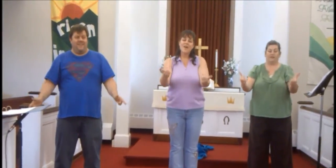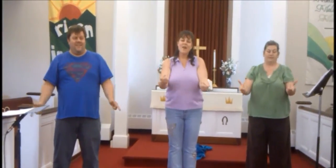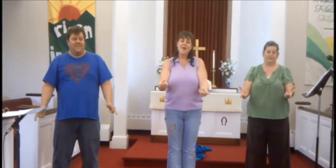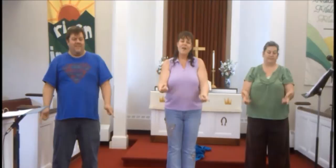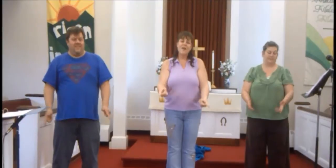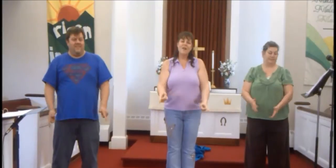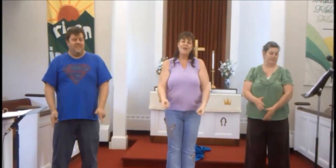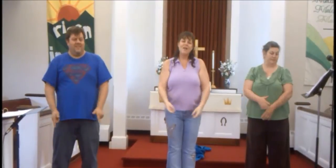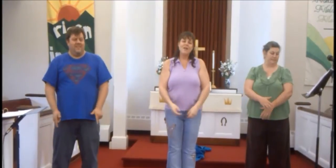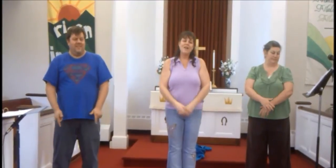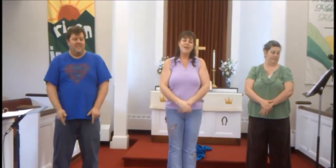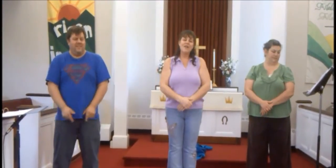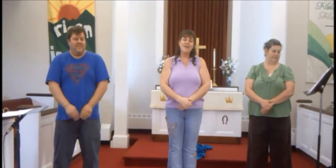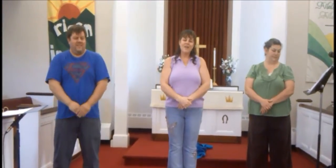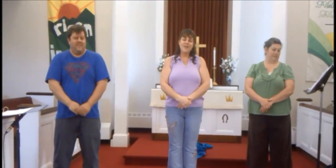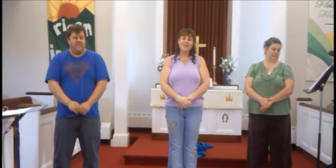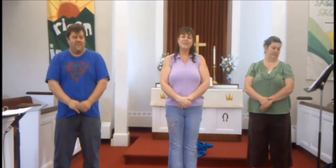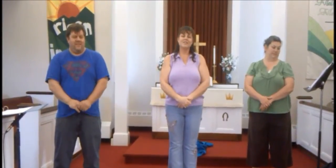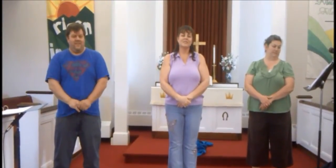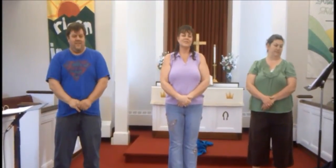Oh, oh, oh,